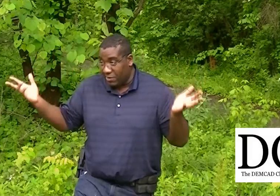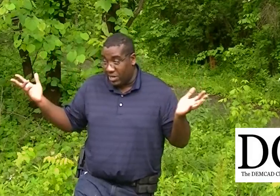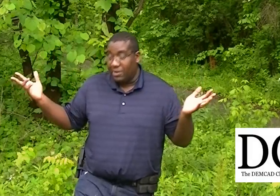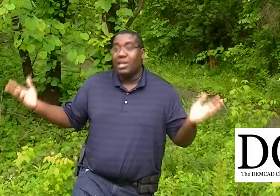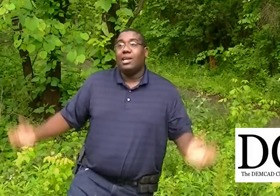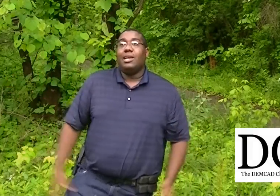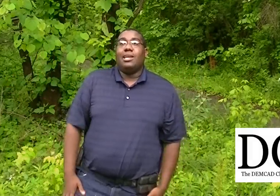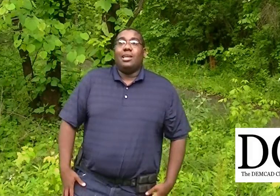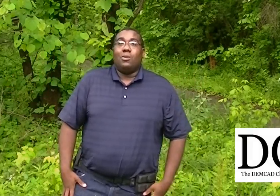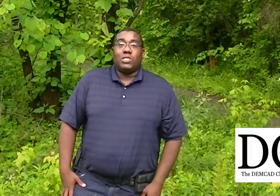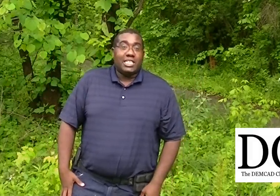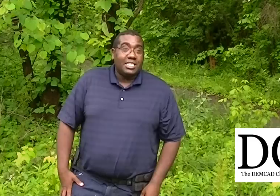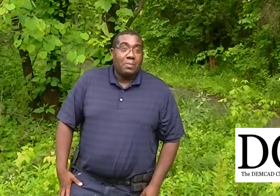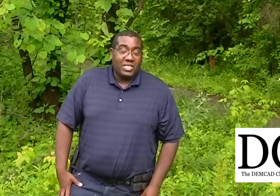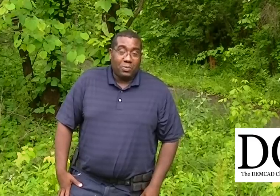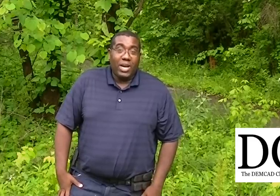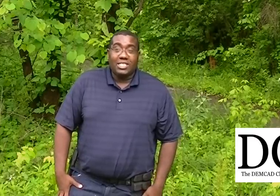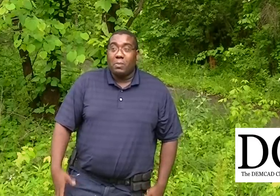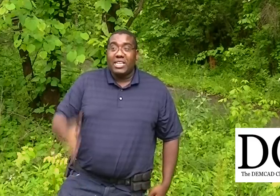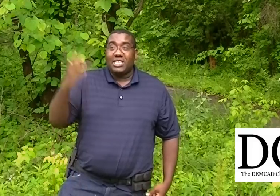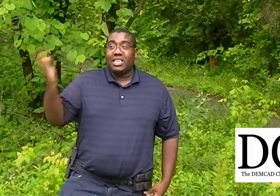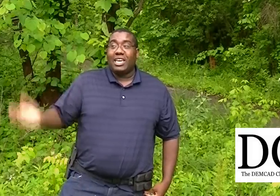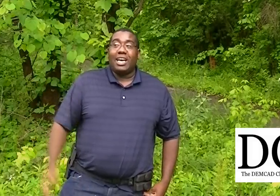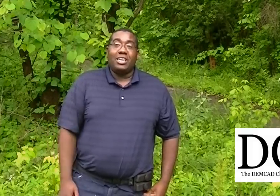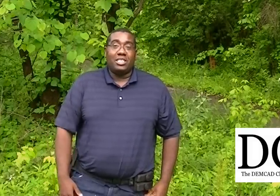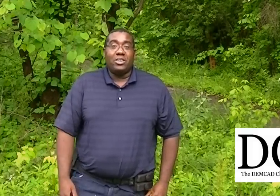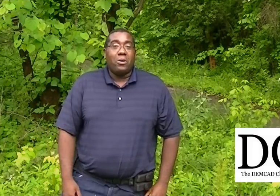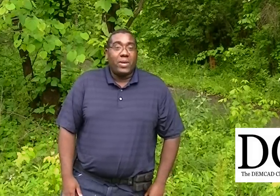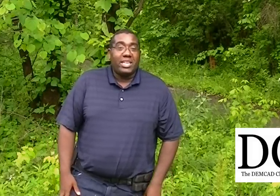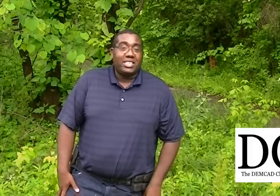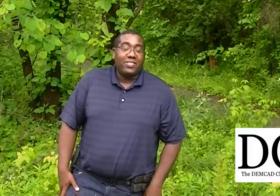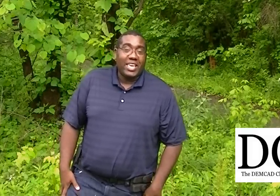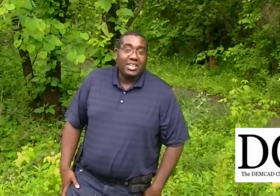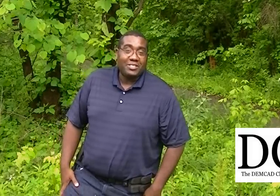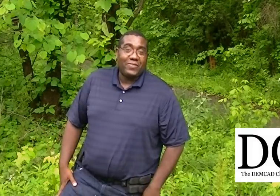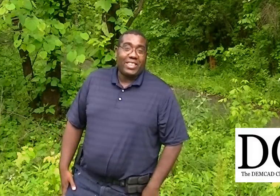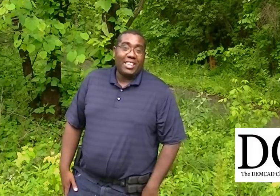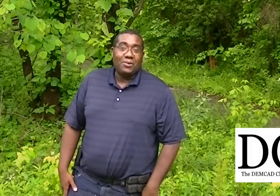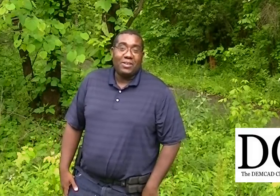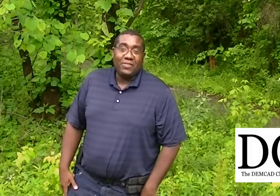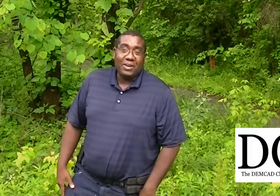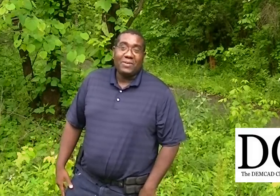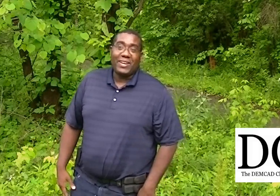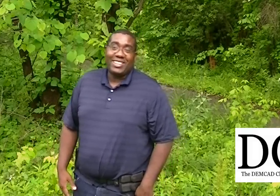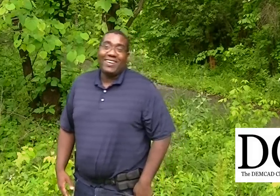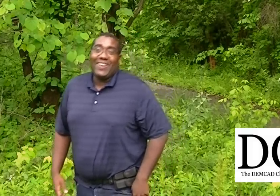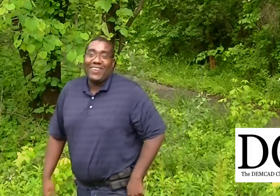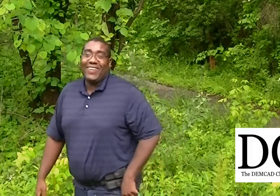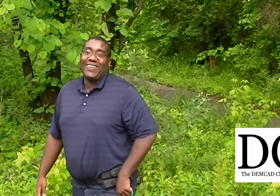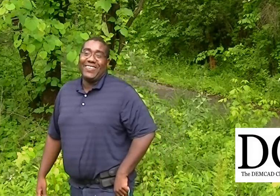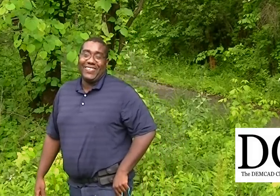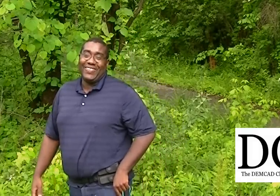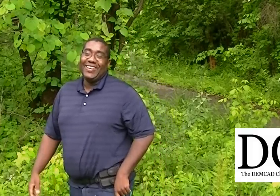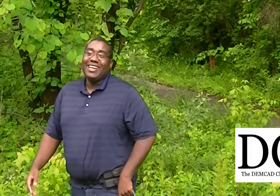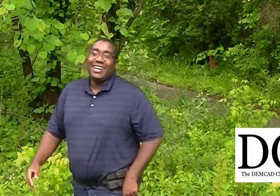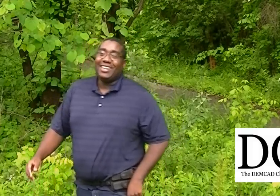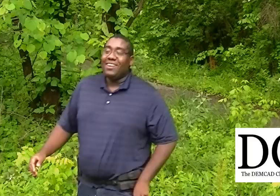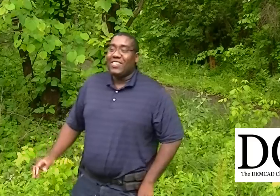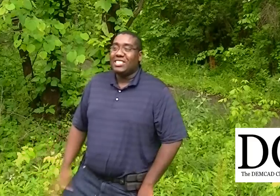Syria, which isn't a big surprise. So basically, the Europeans can thank us for that little involvement right there. Another thing